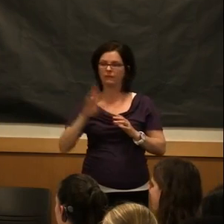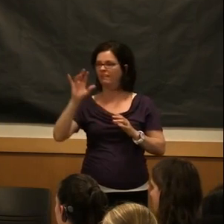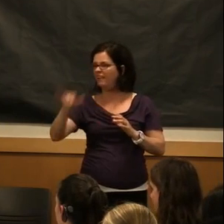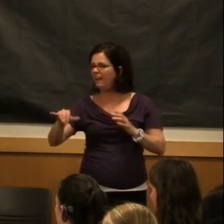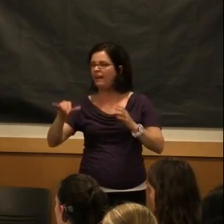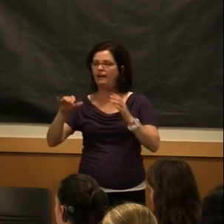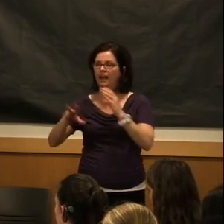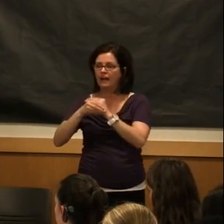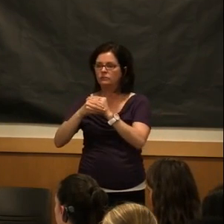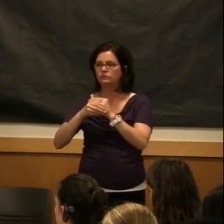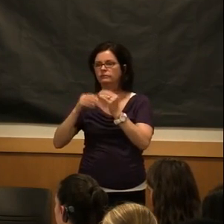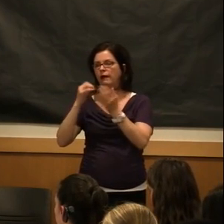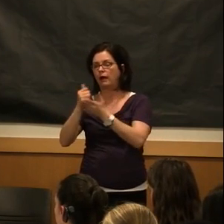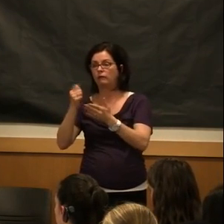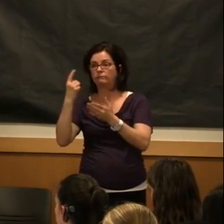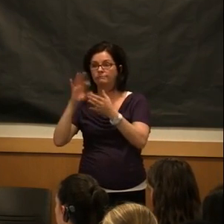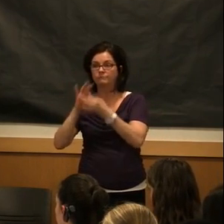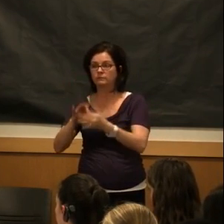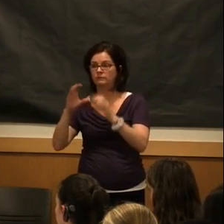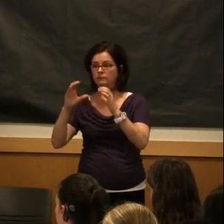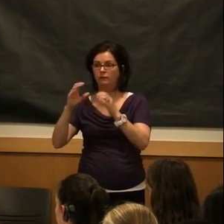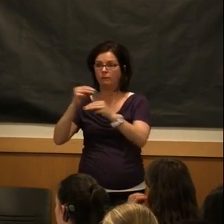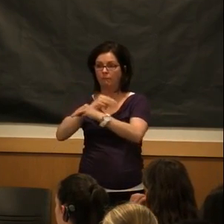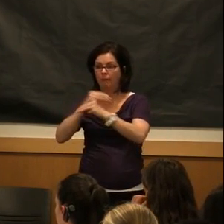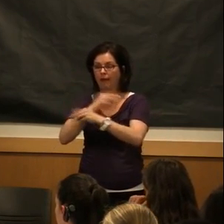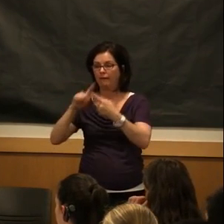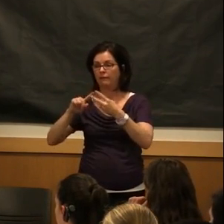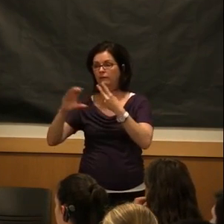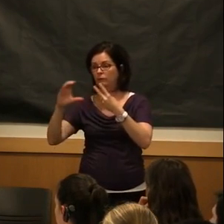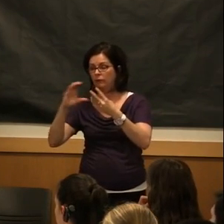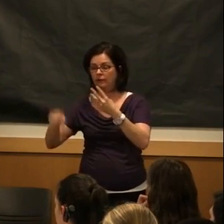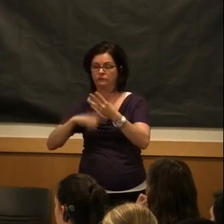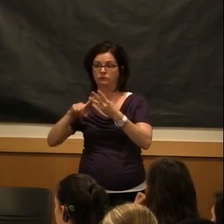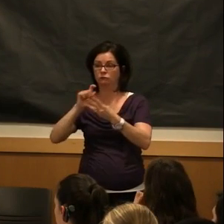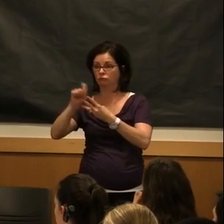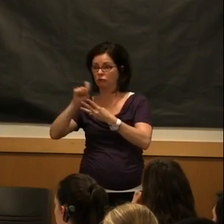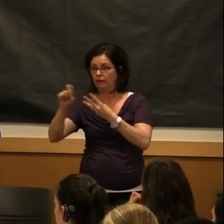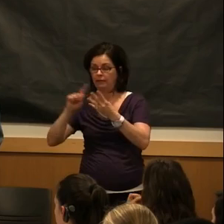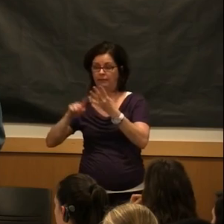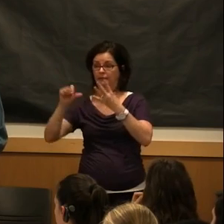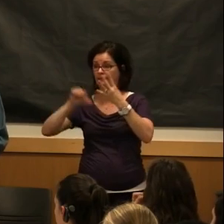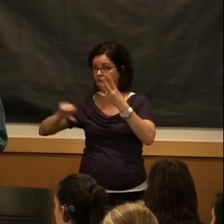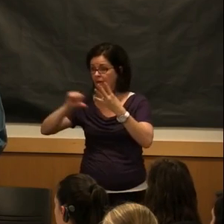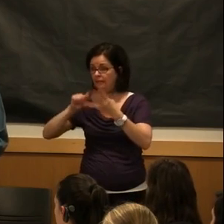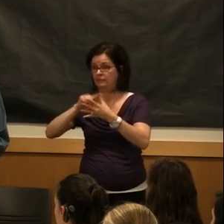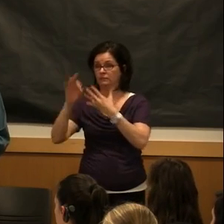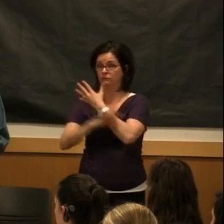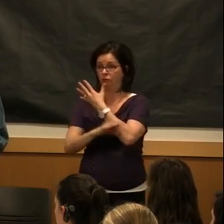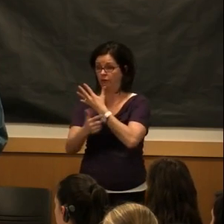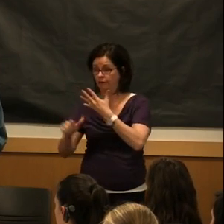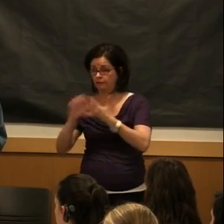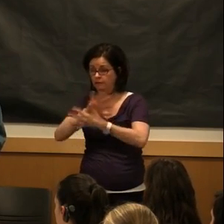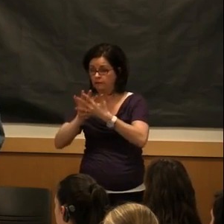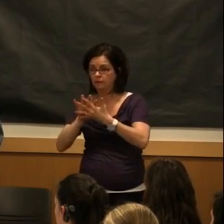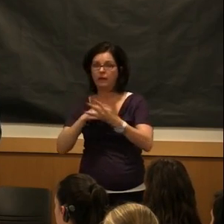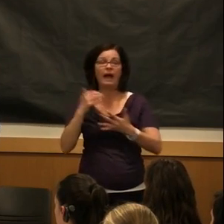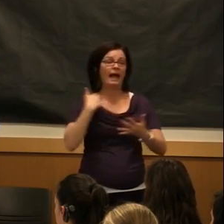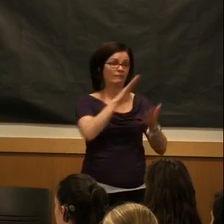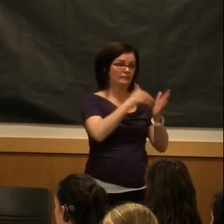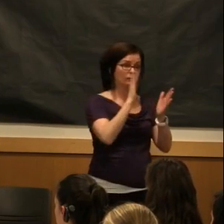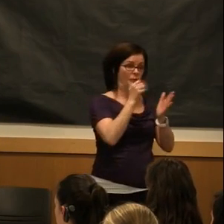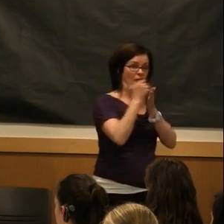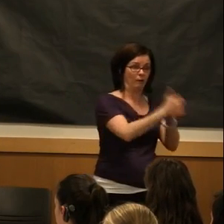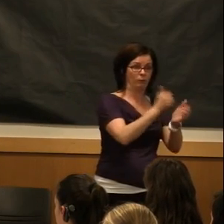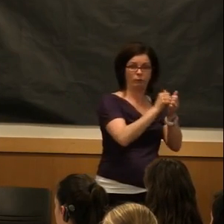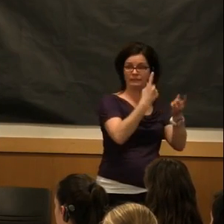extra help in math, communication, writing, science, and foreign language. There's even a center that will help you with sign language. So,